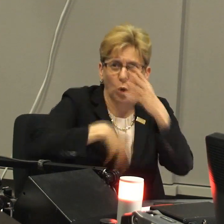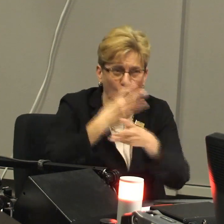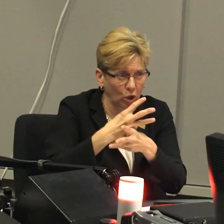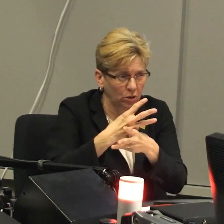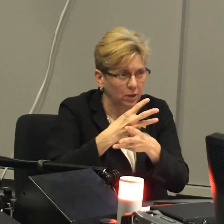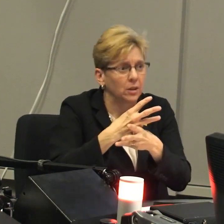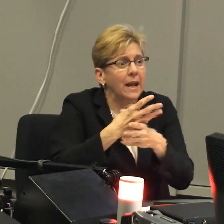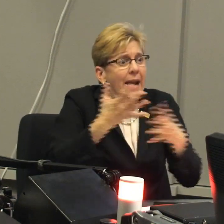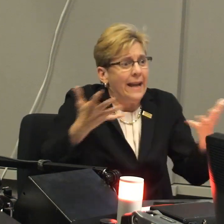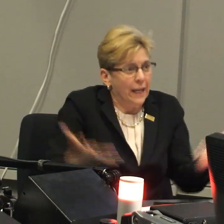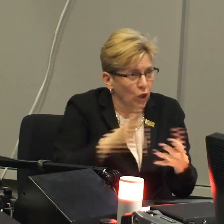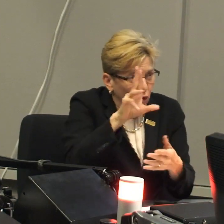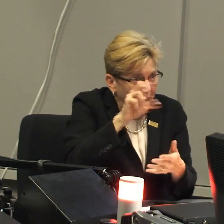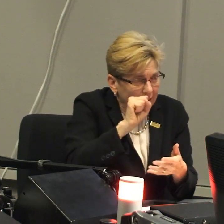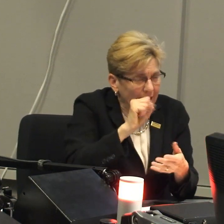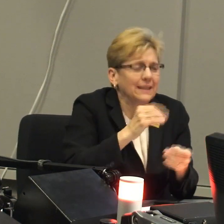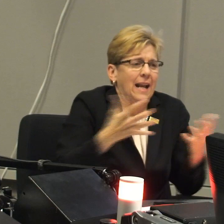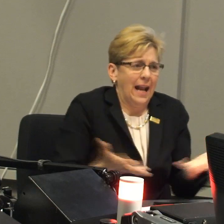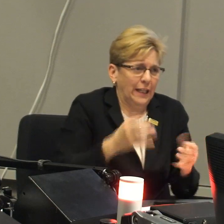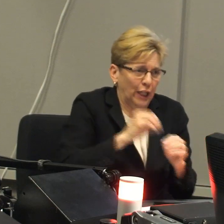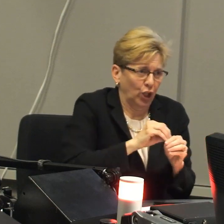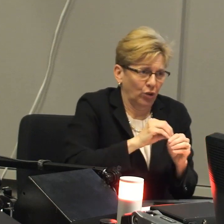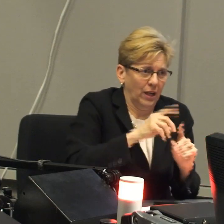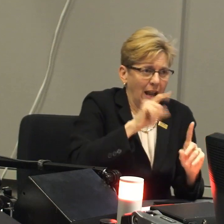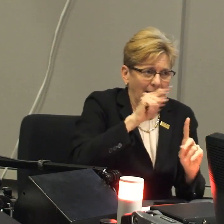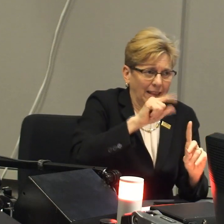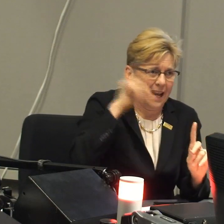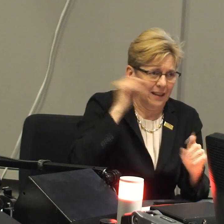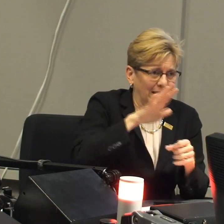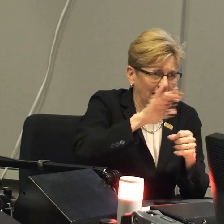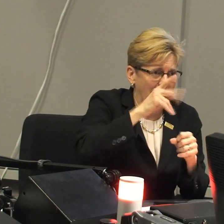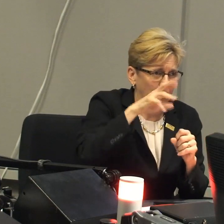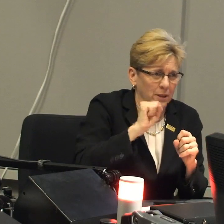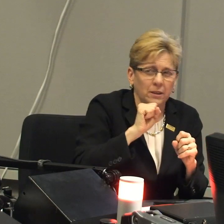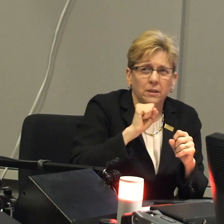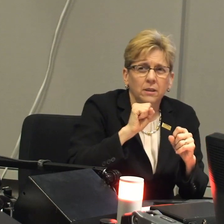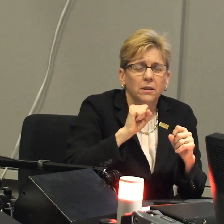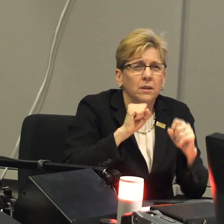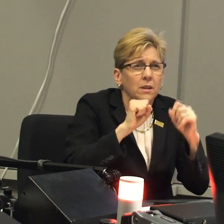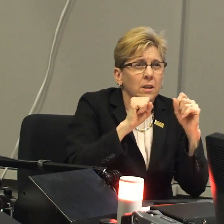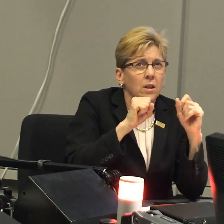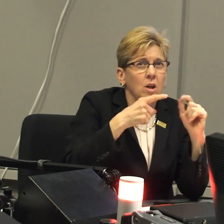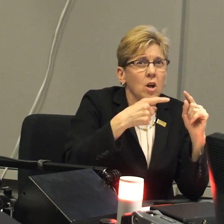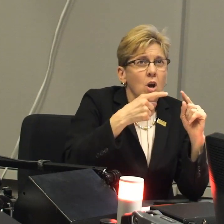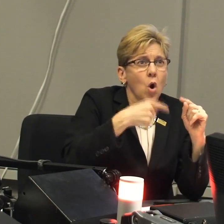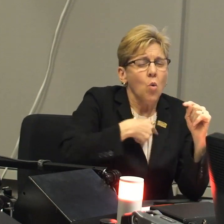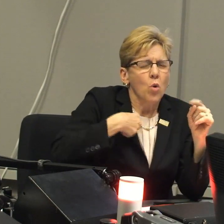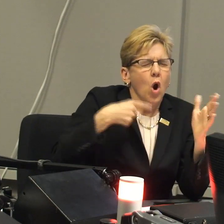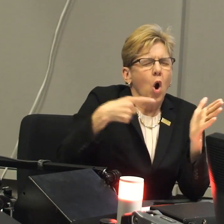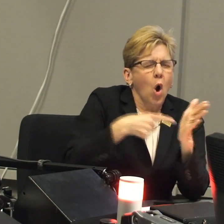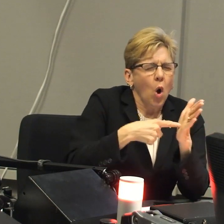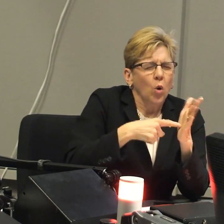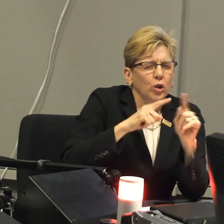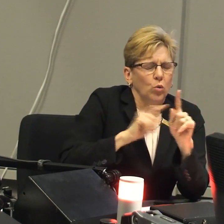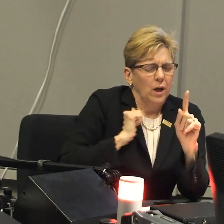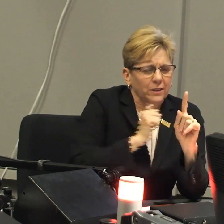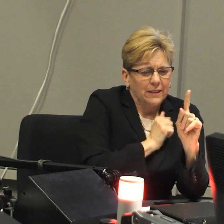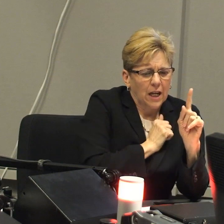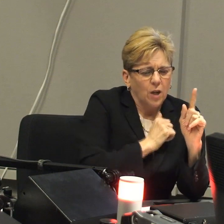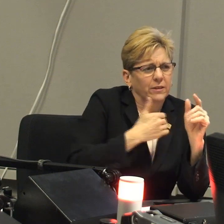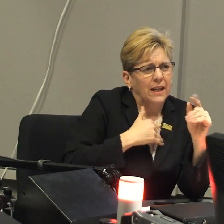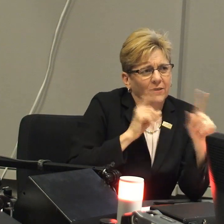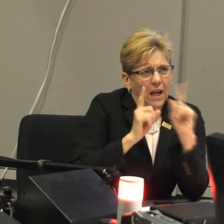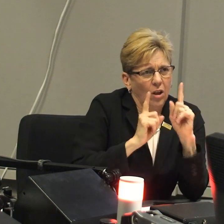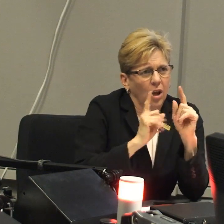of what's happening right now in the world around us, here in the United States, as well as on our campus at Gallaudet. You know,